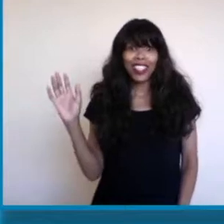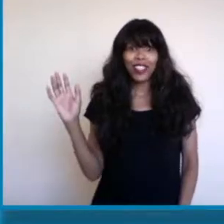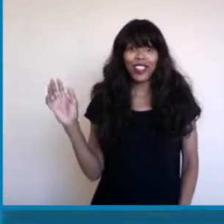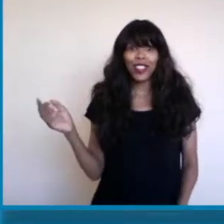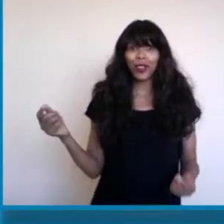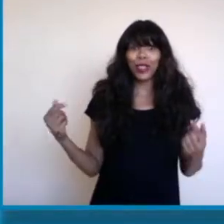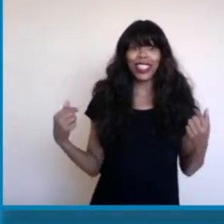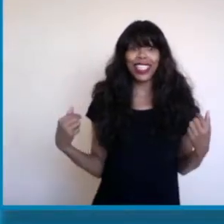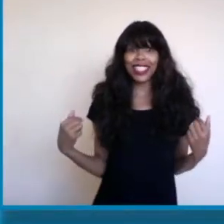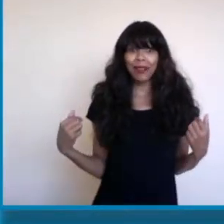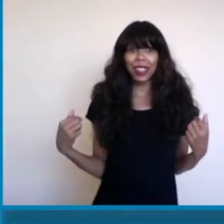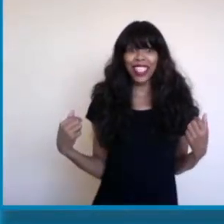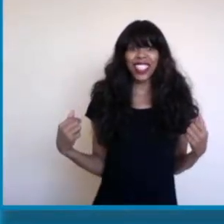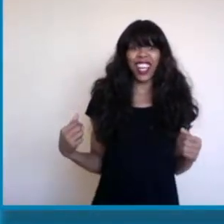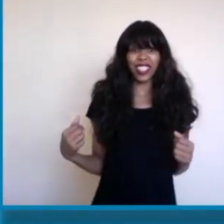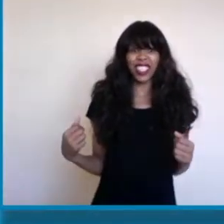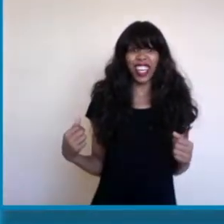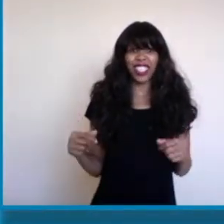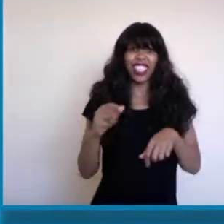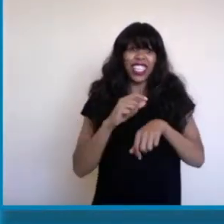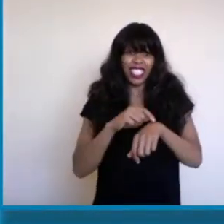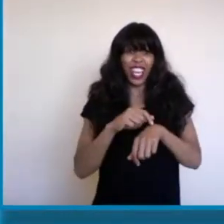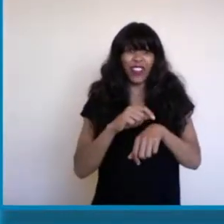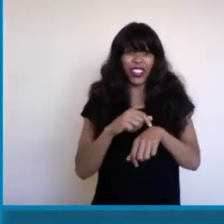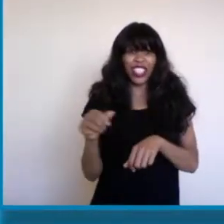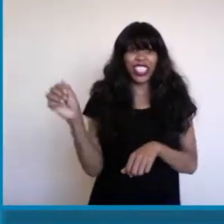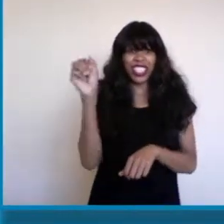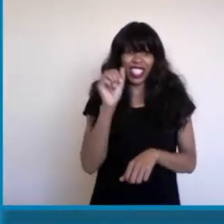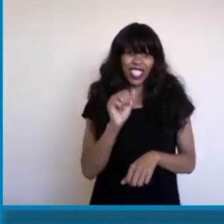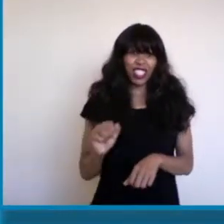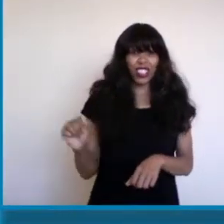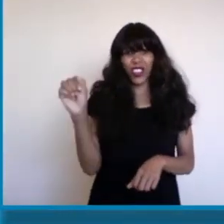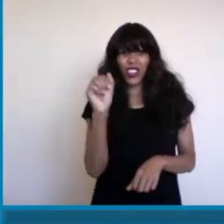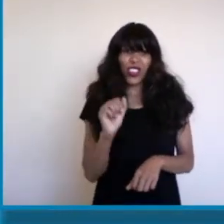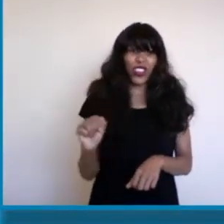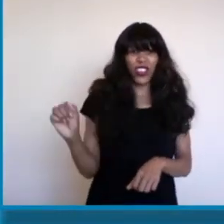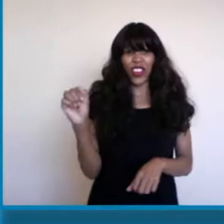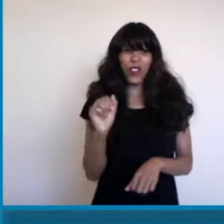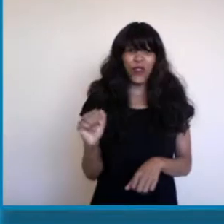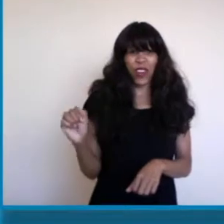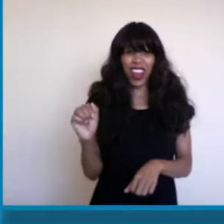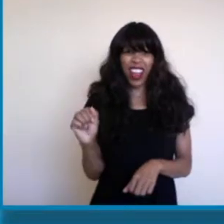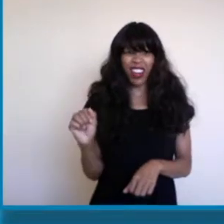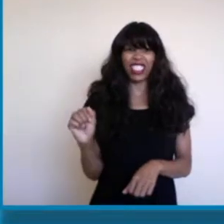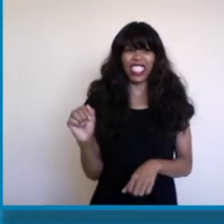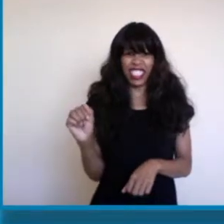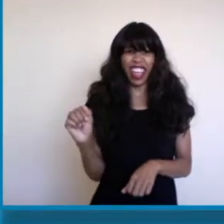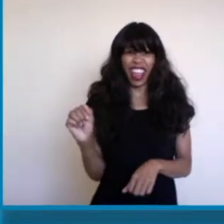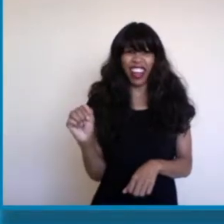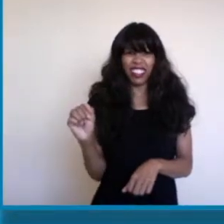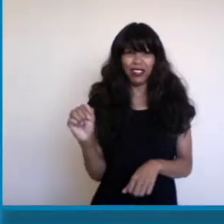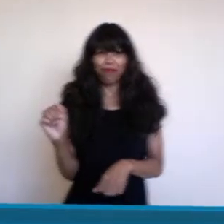Hi ladies and gentlemen, it's me, Dr. Donna. Time for your instant turn around.